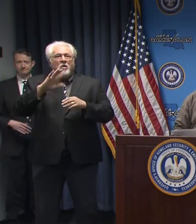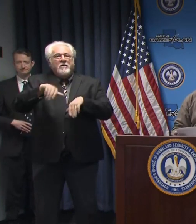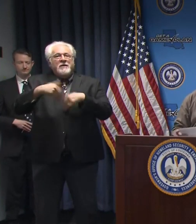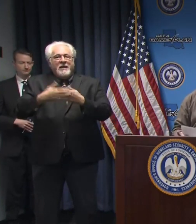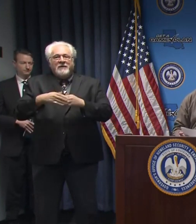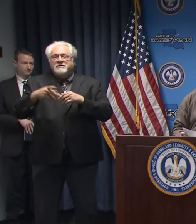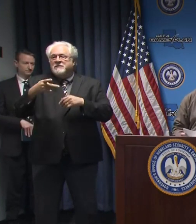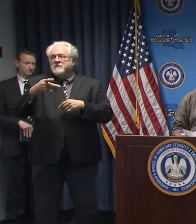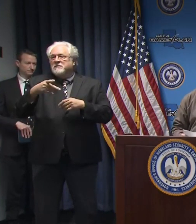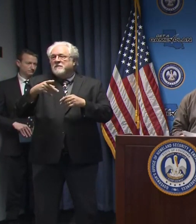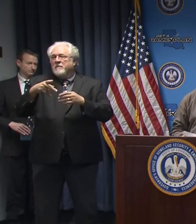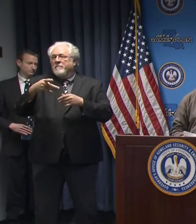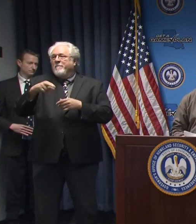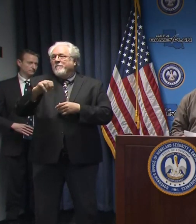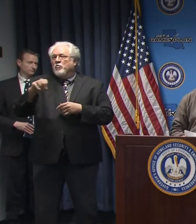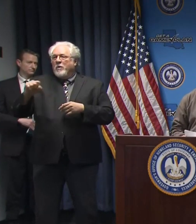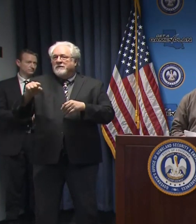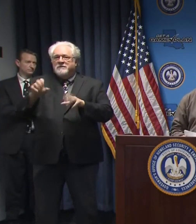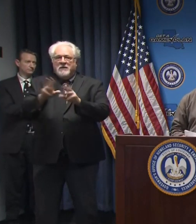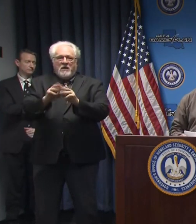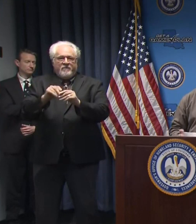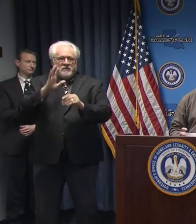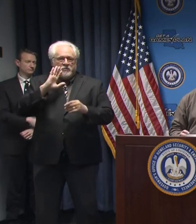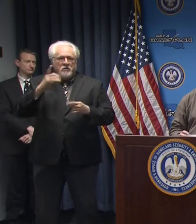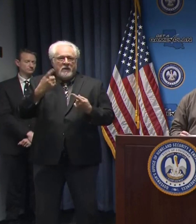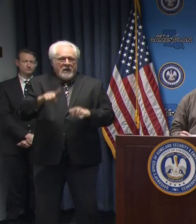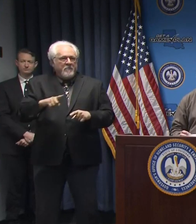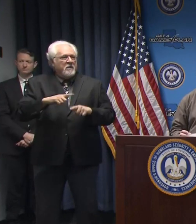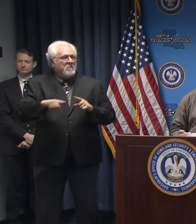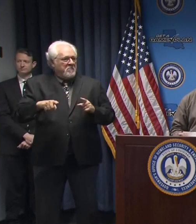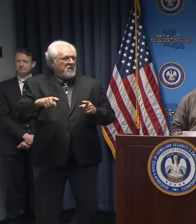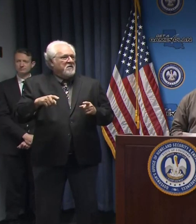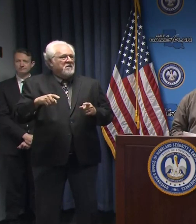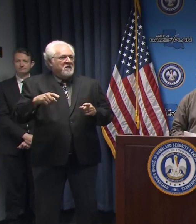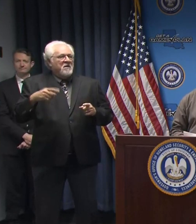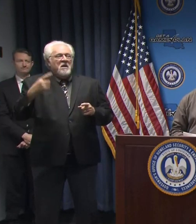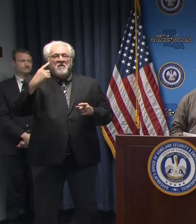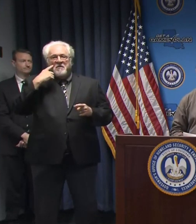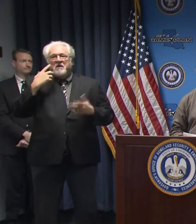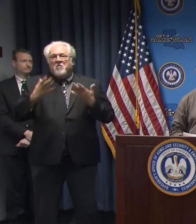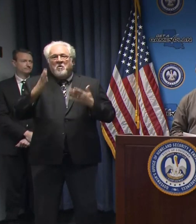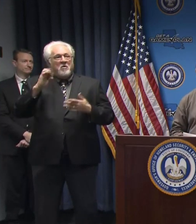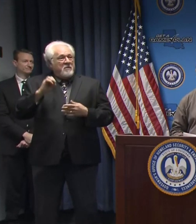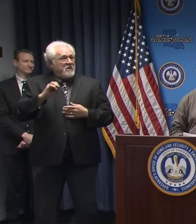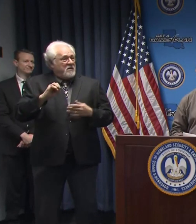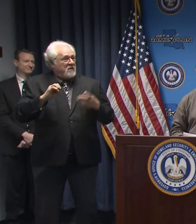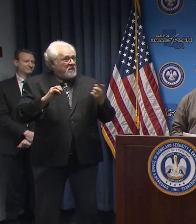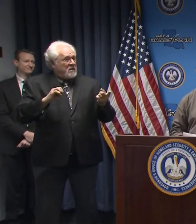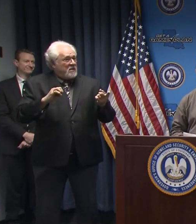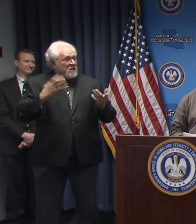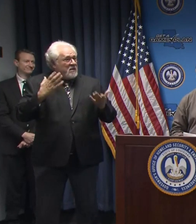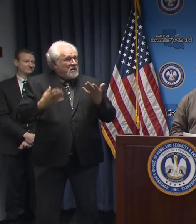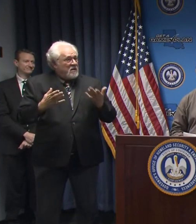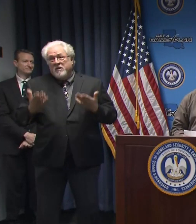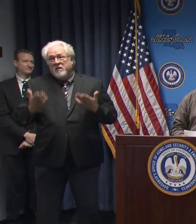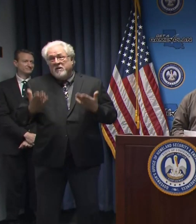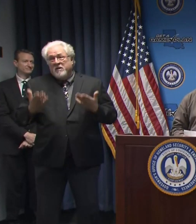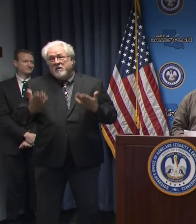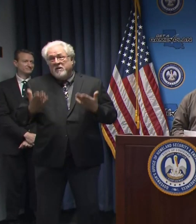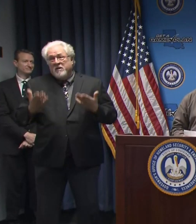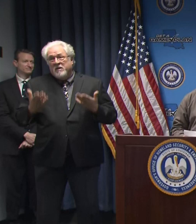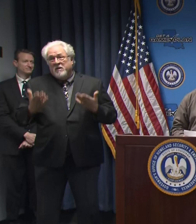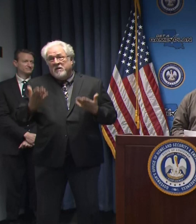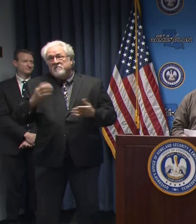press conference is going to be, but we're thinking that's going to be when, Shauna? Tomorrow. Okay.